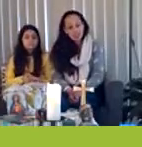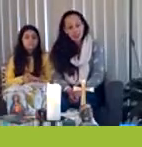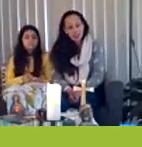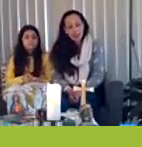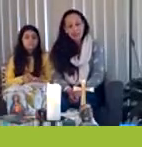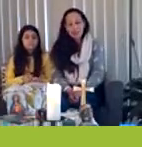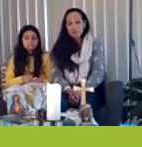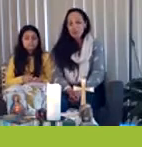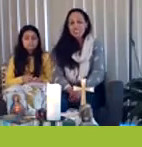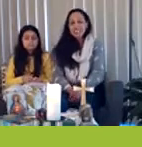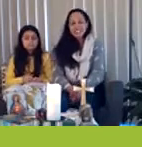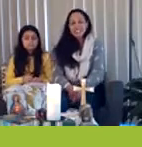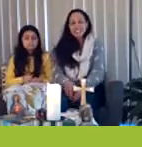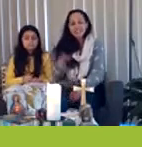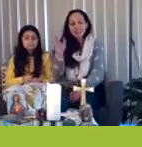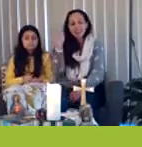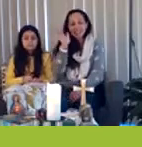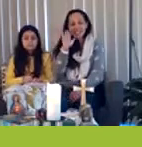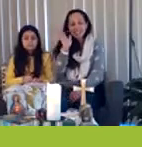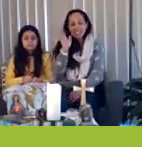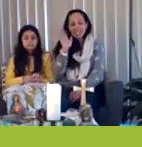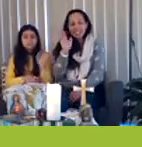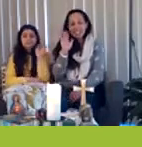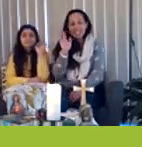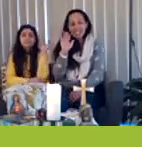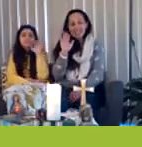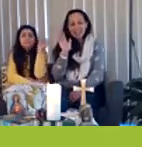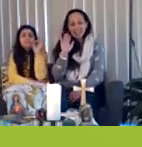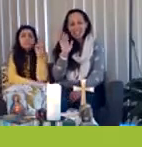praying. And we look forward to seeing you next week. See you later. Bye.